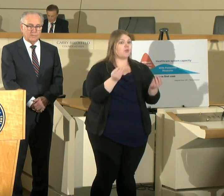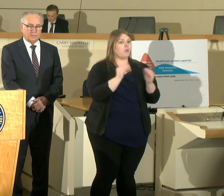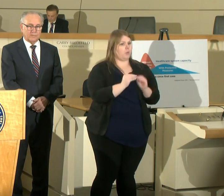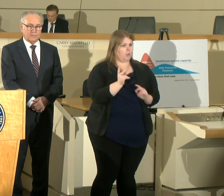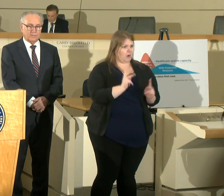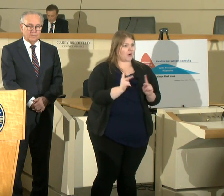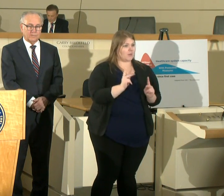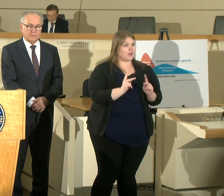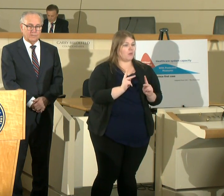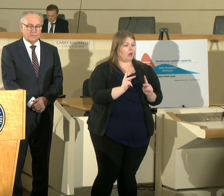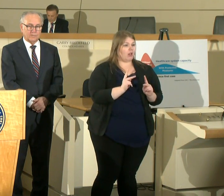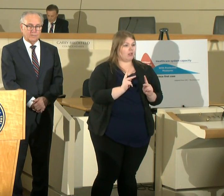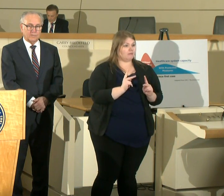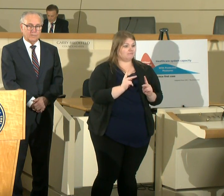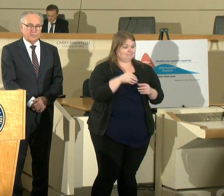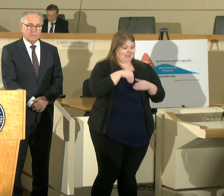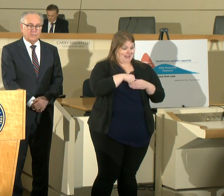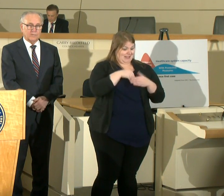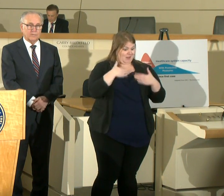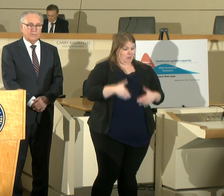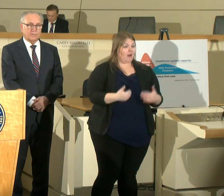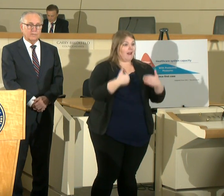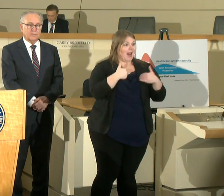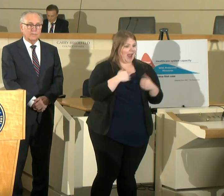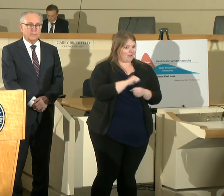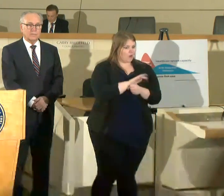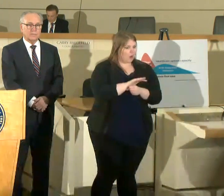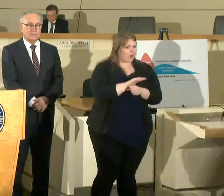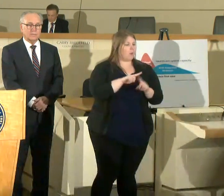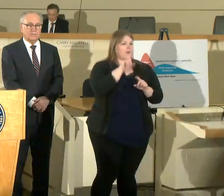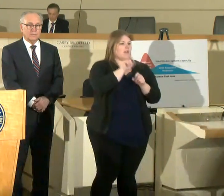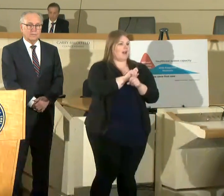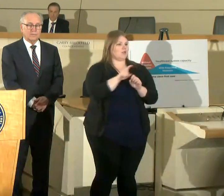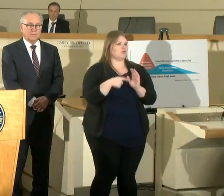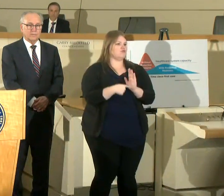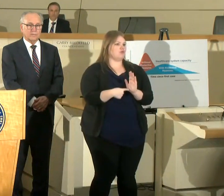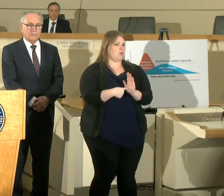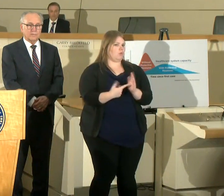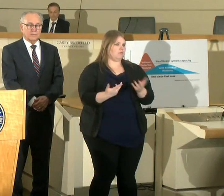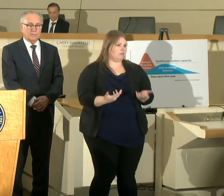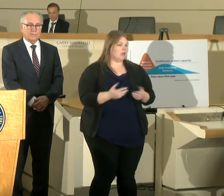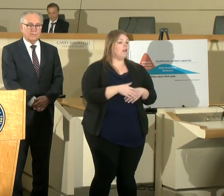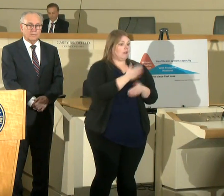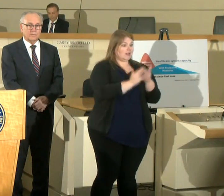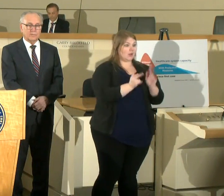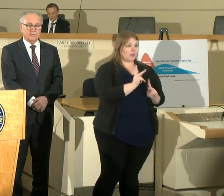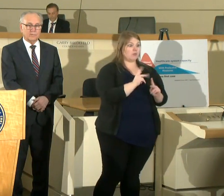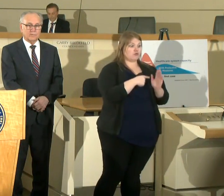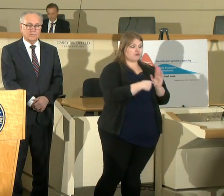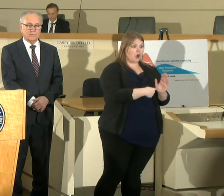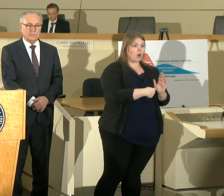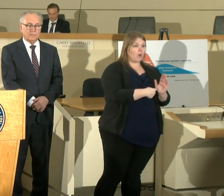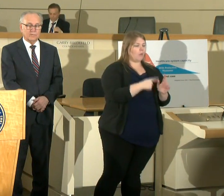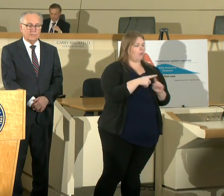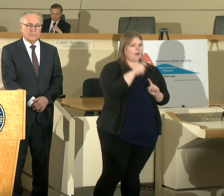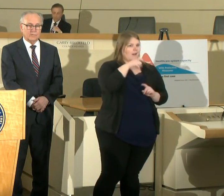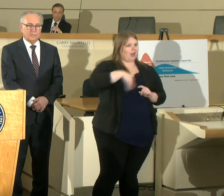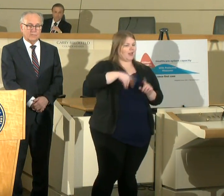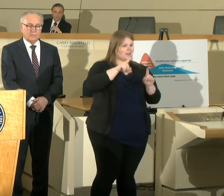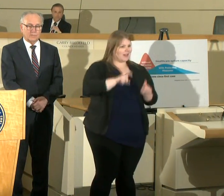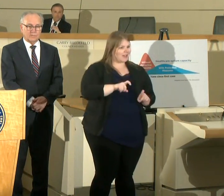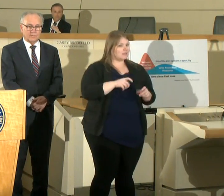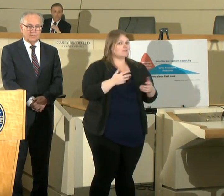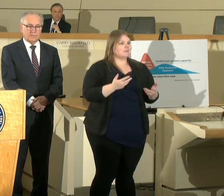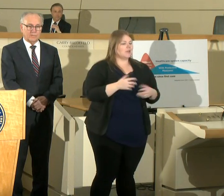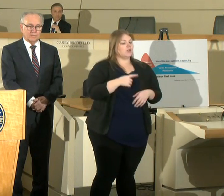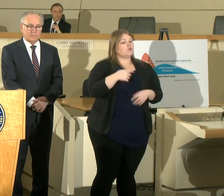caring and not showing symptoms and others who are showing symptoms that haven't been tested so we all acknowledge that so far